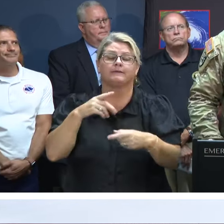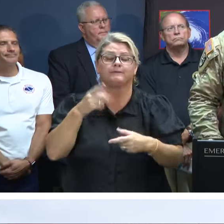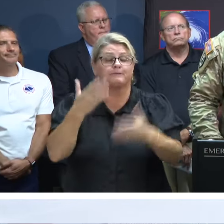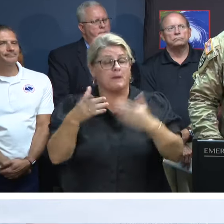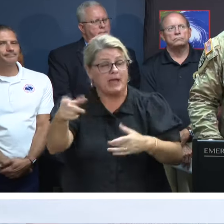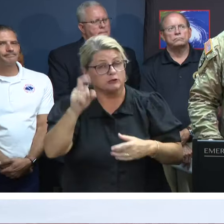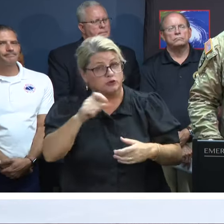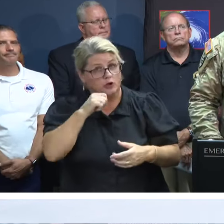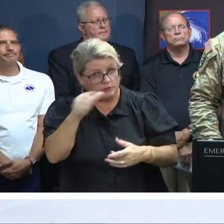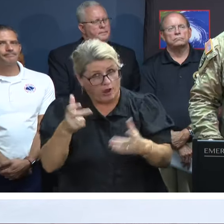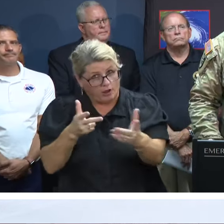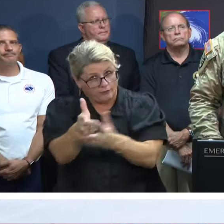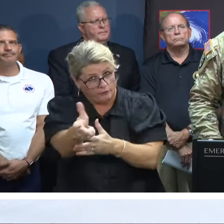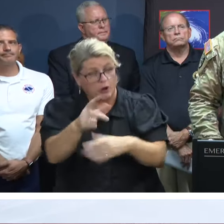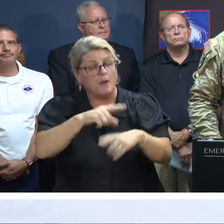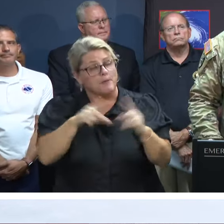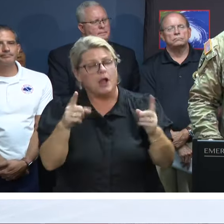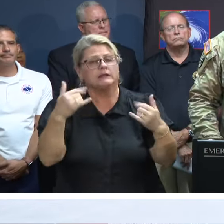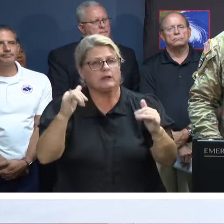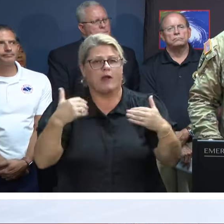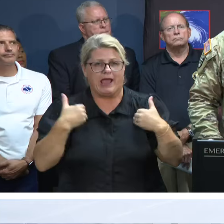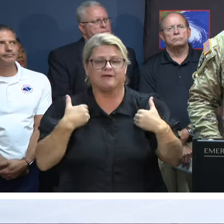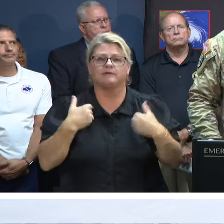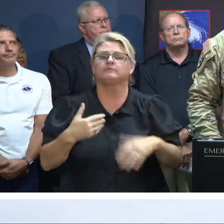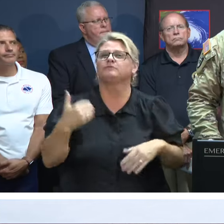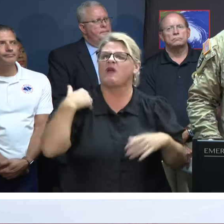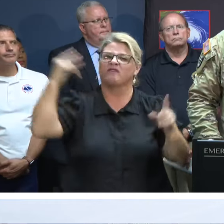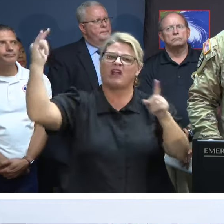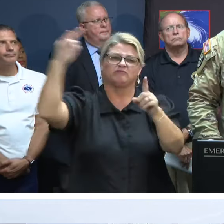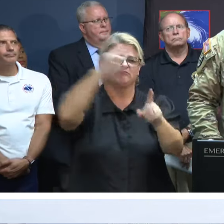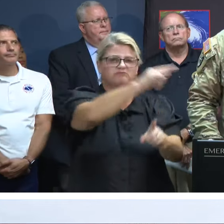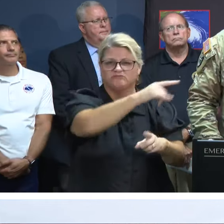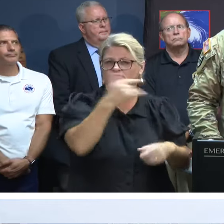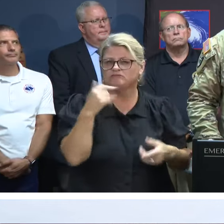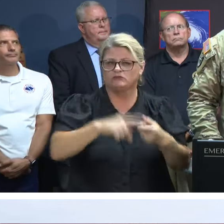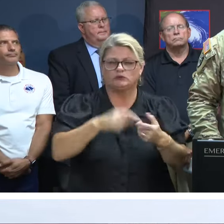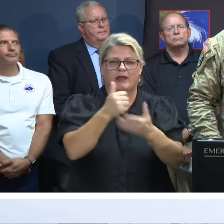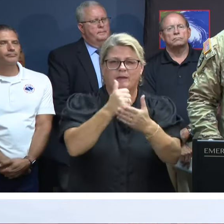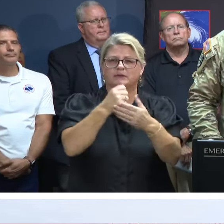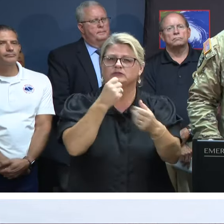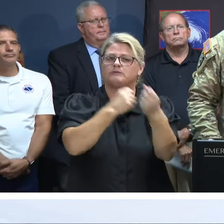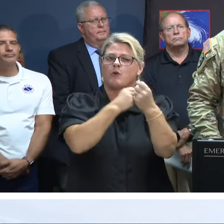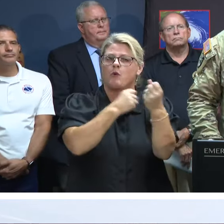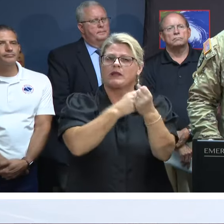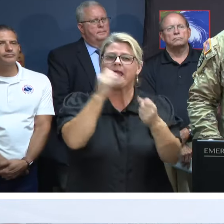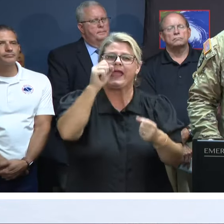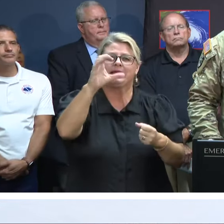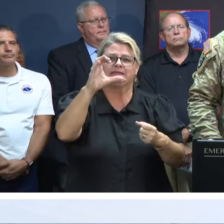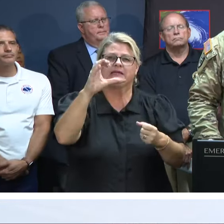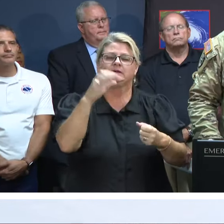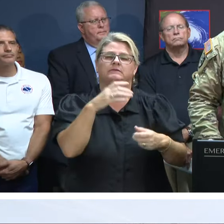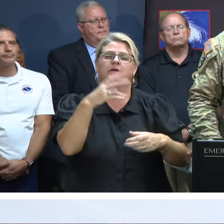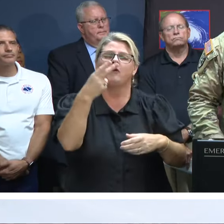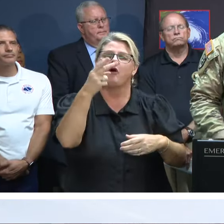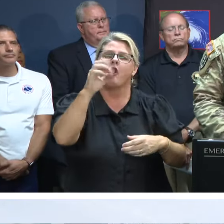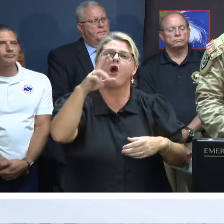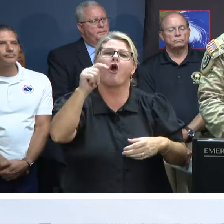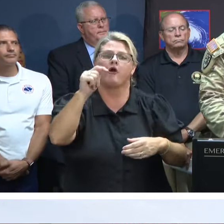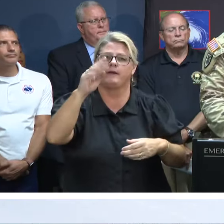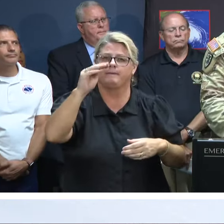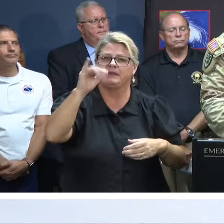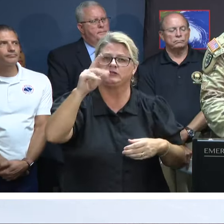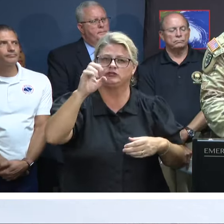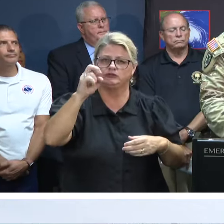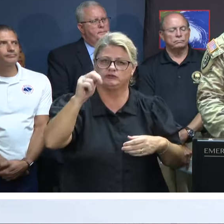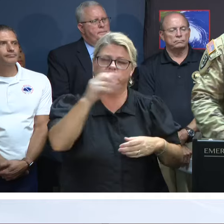We will also have aviation assets available to support the SC Hart mission that Director Farah just spoke of, and we'll